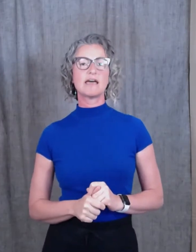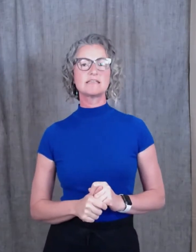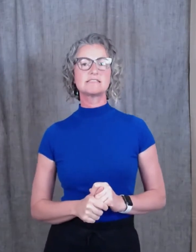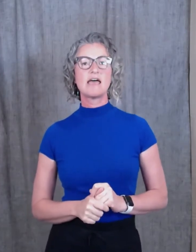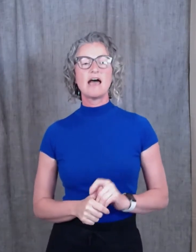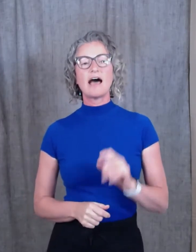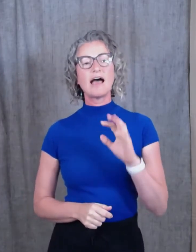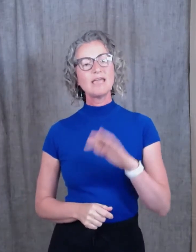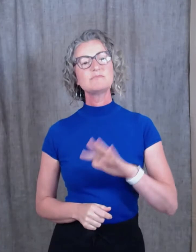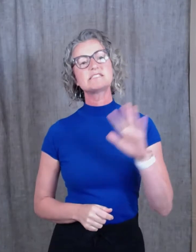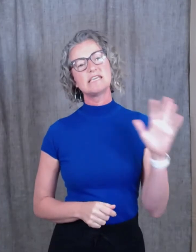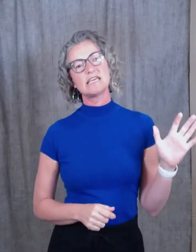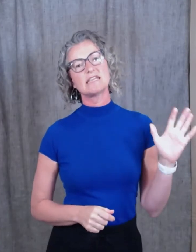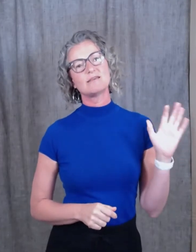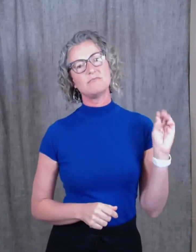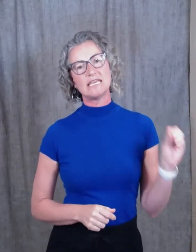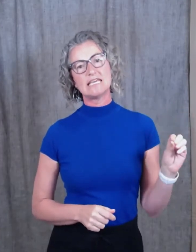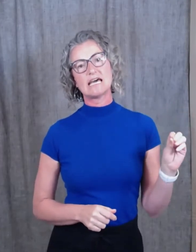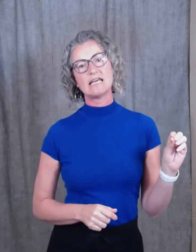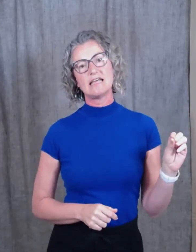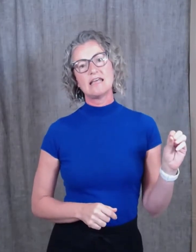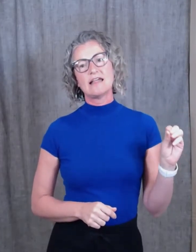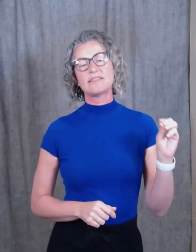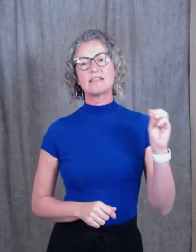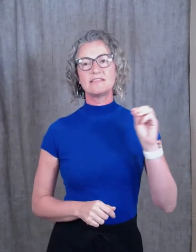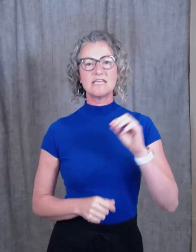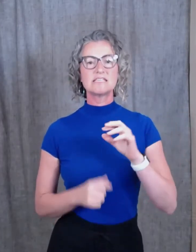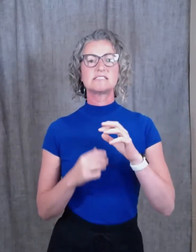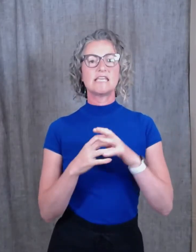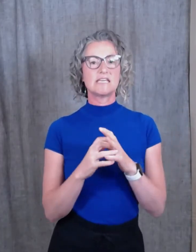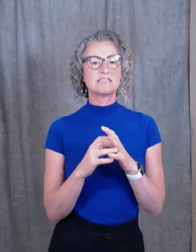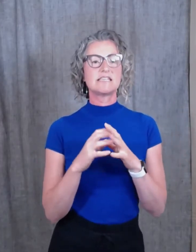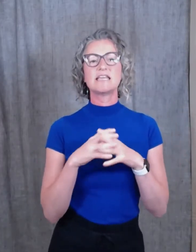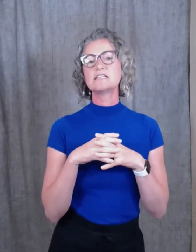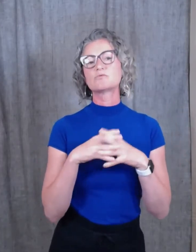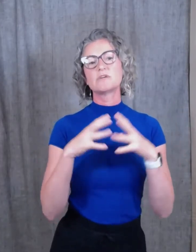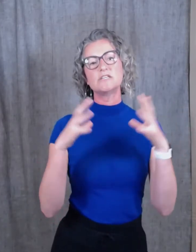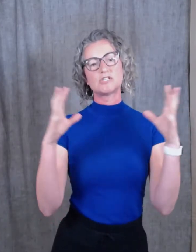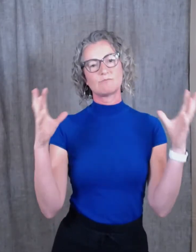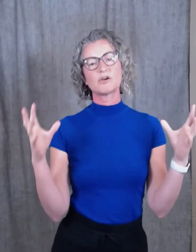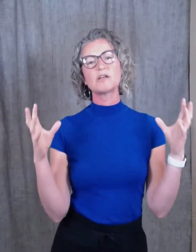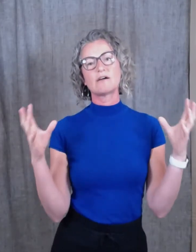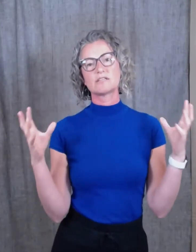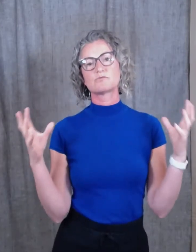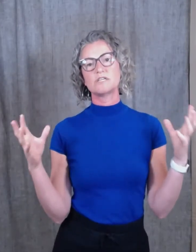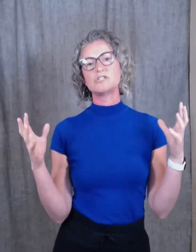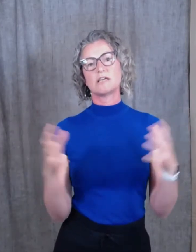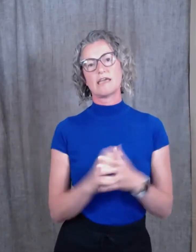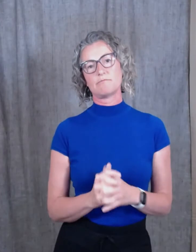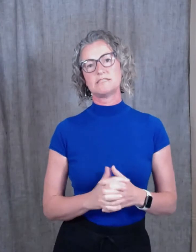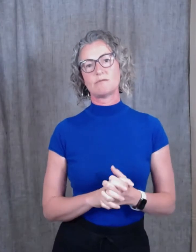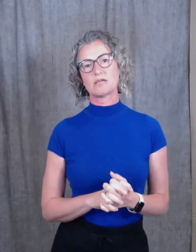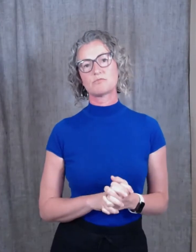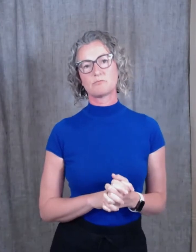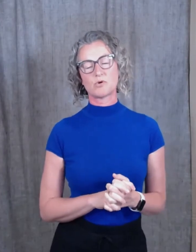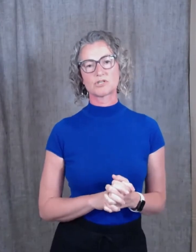I'm seeing in the media that burnout is reaching epidemic proportions.